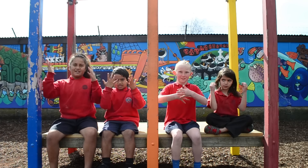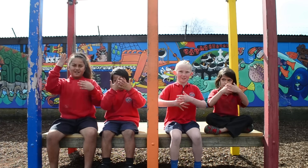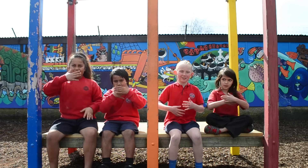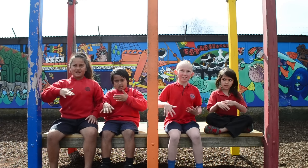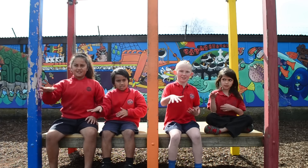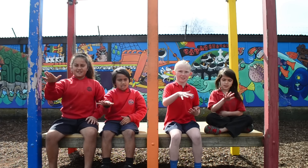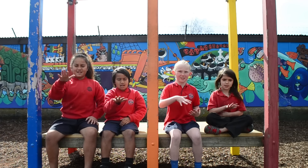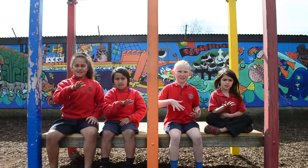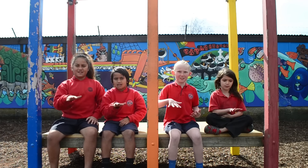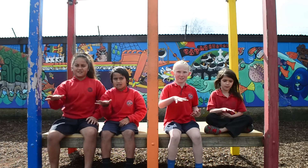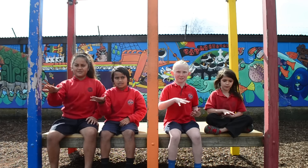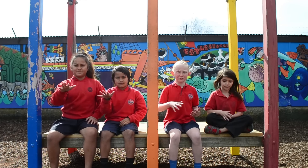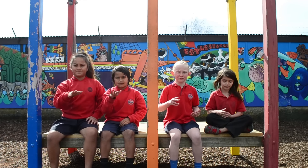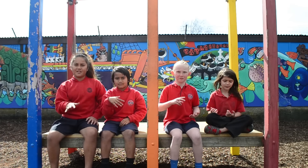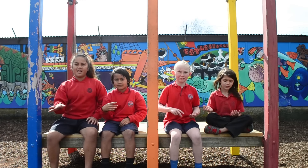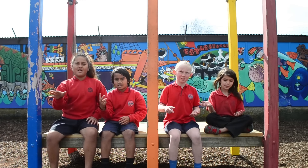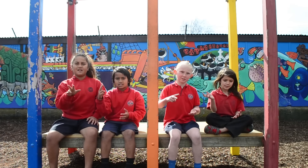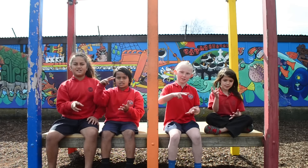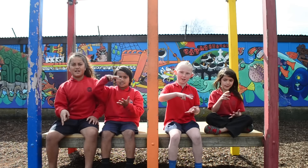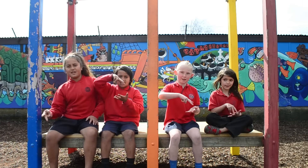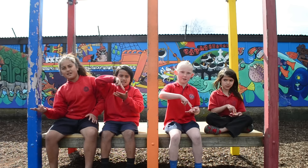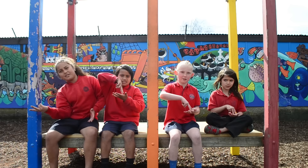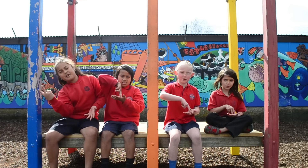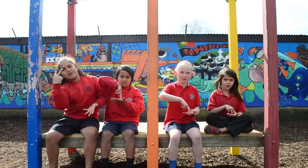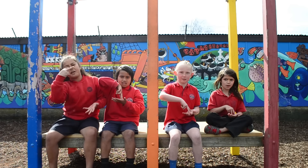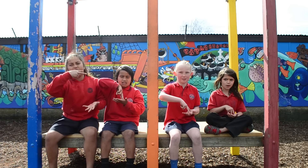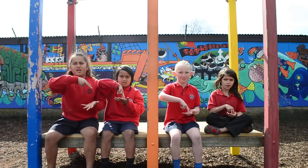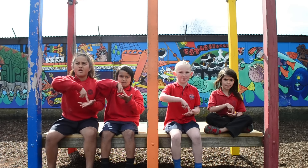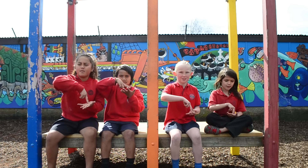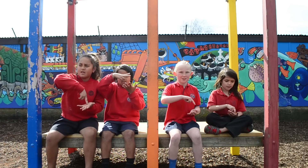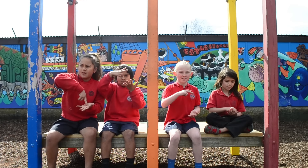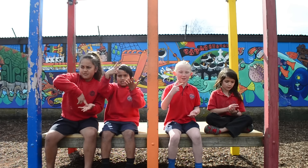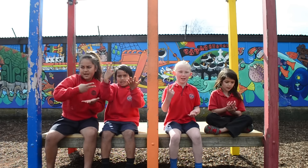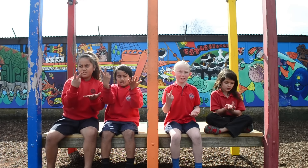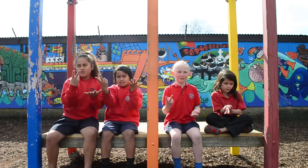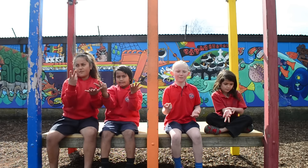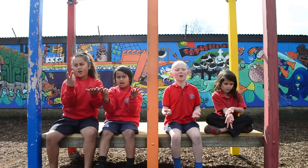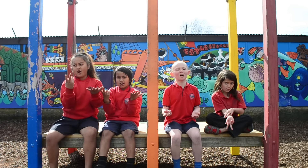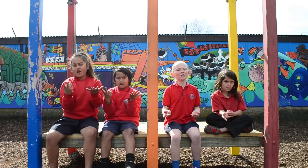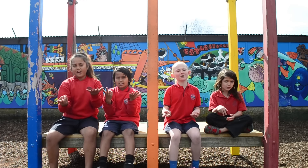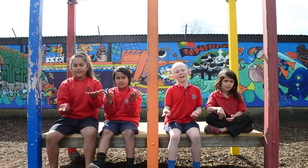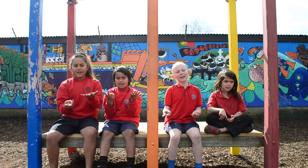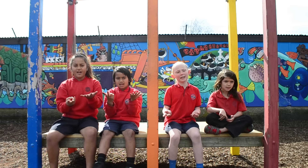dark down Stand up, then you fall again